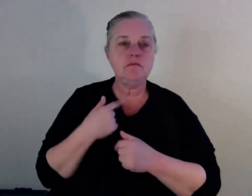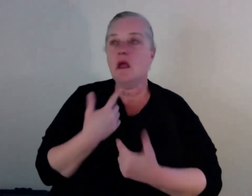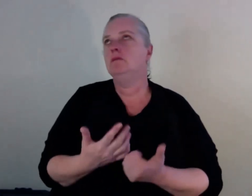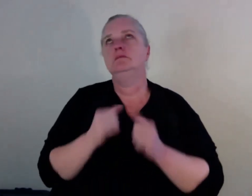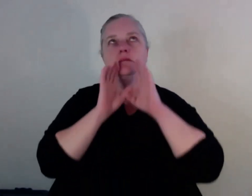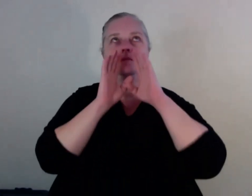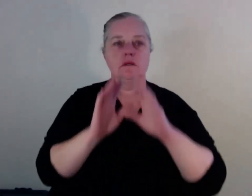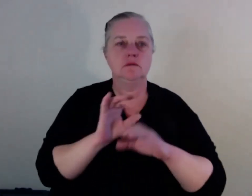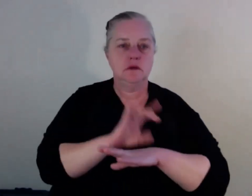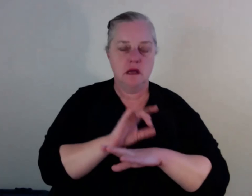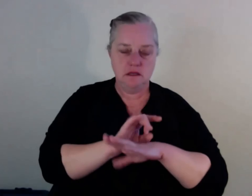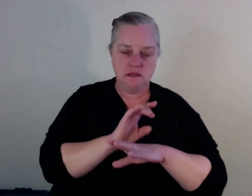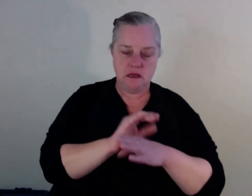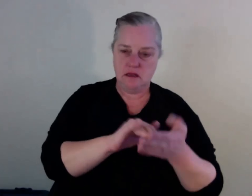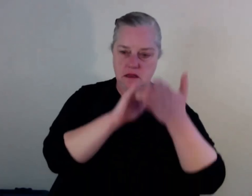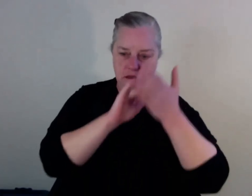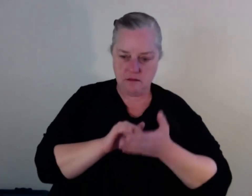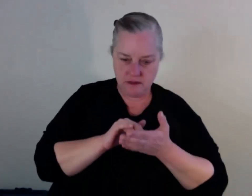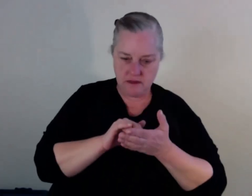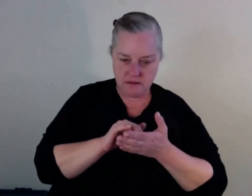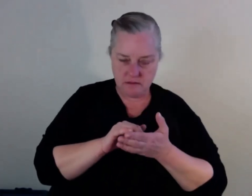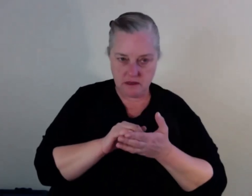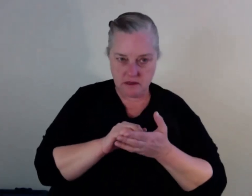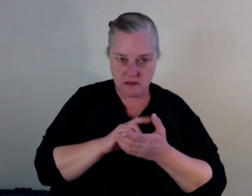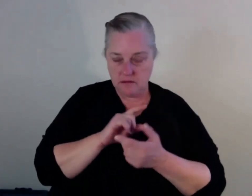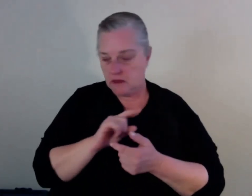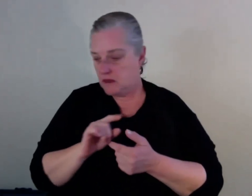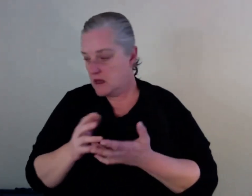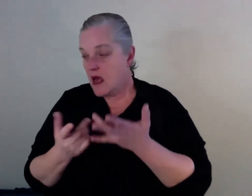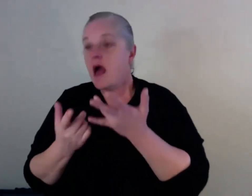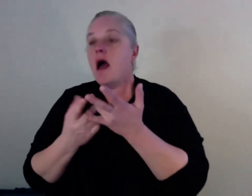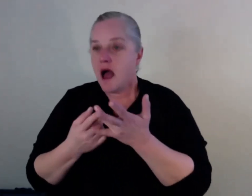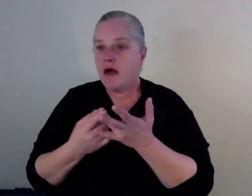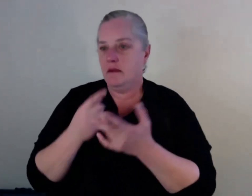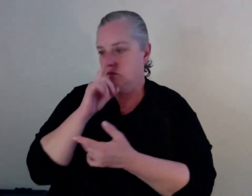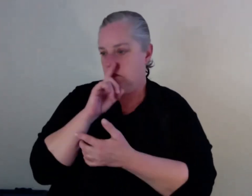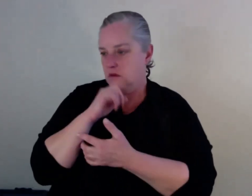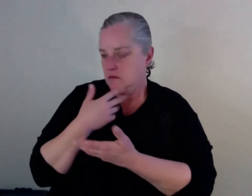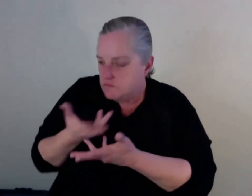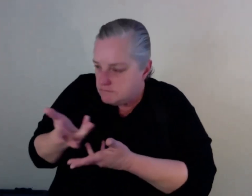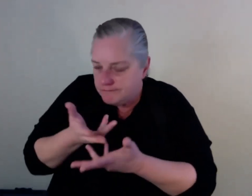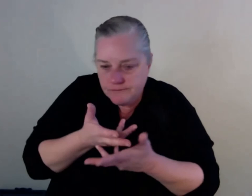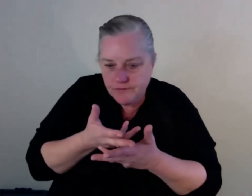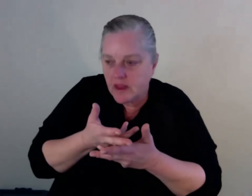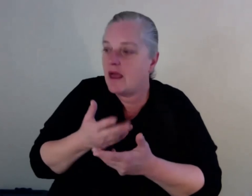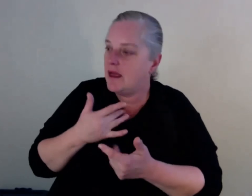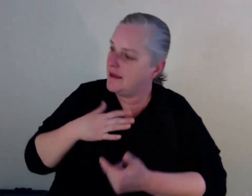But people that I talk to, they need group discussions so they can see that they're not the only one that got the issue. So